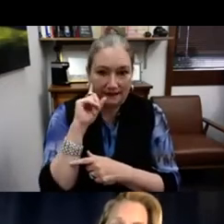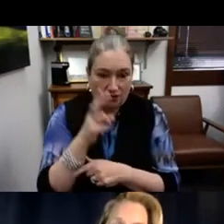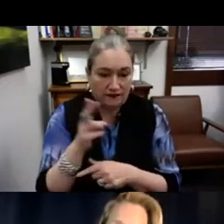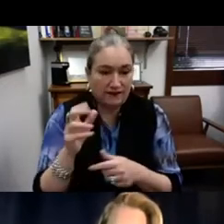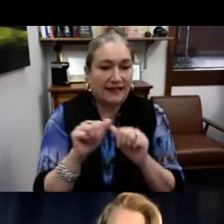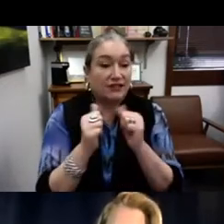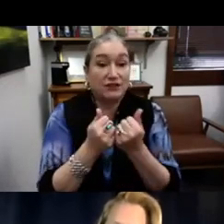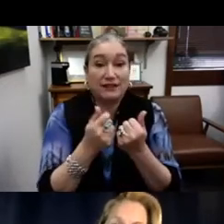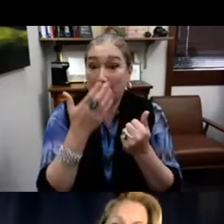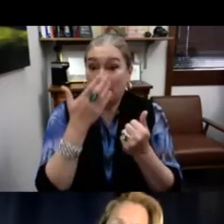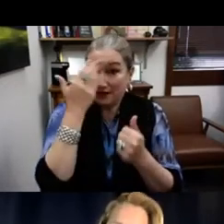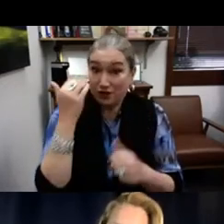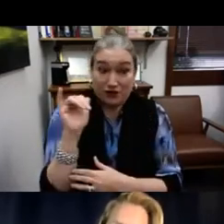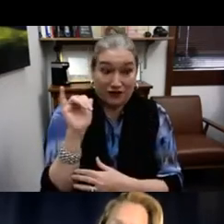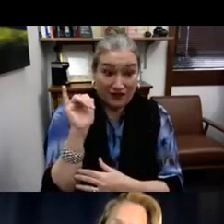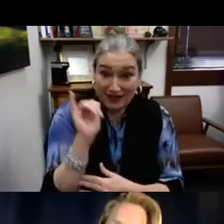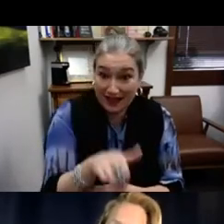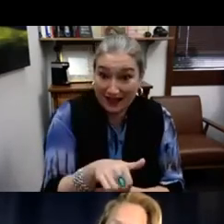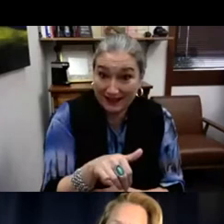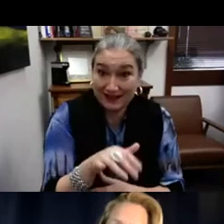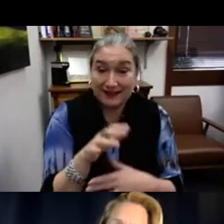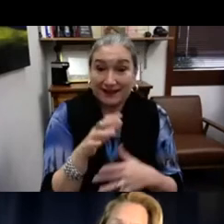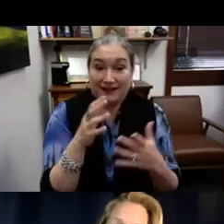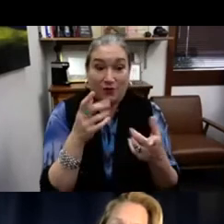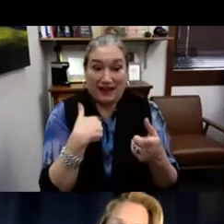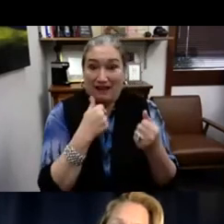Yep, California Coalition of the Deaf and Hard of Hearing Agencies.